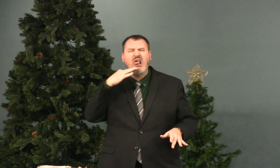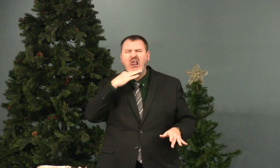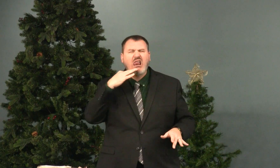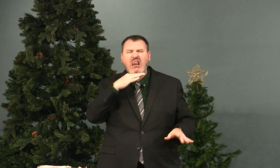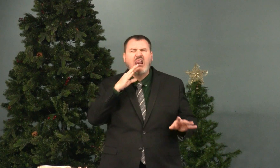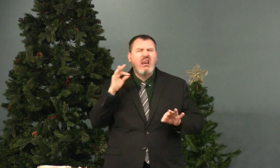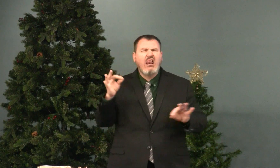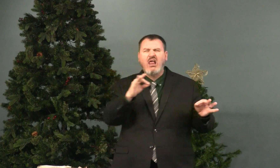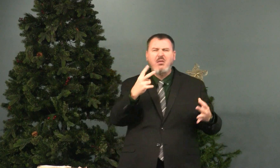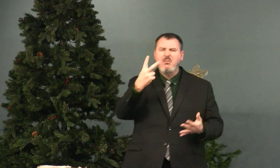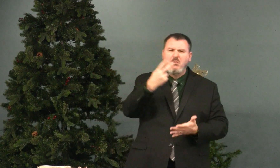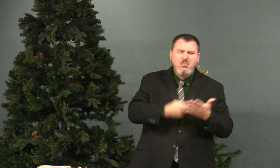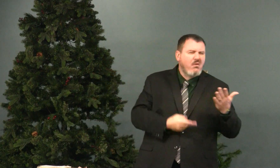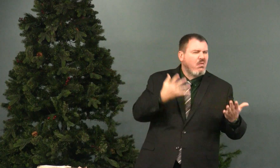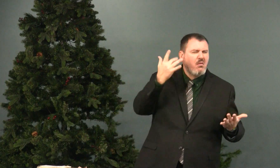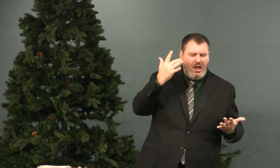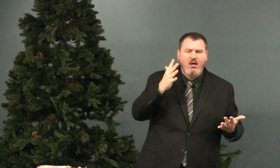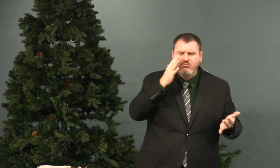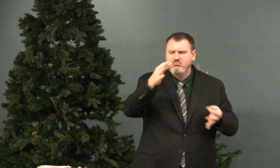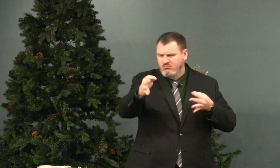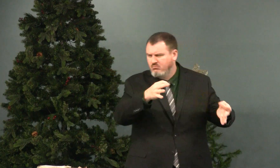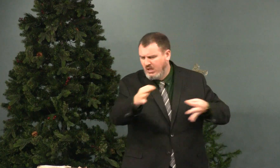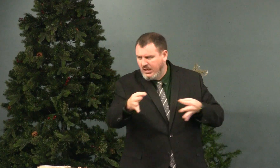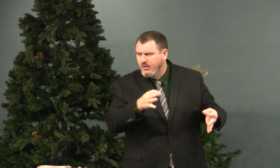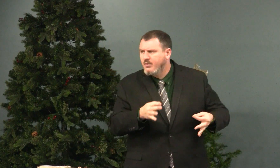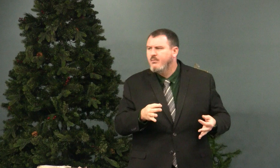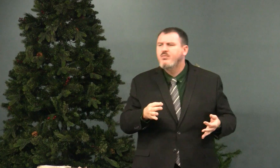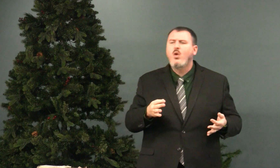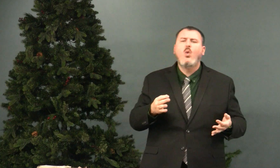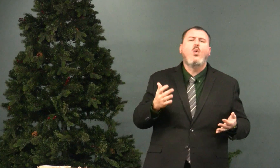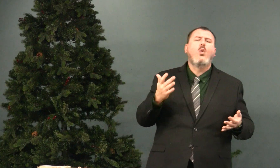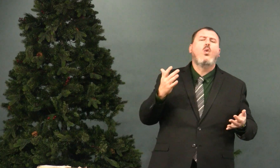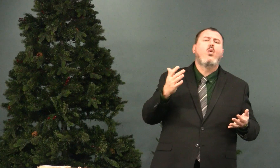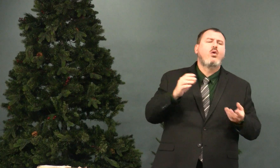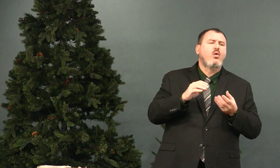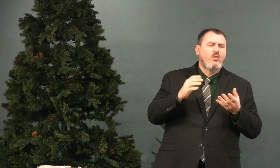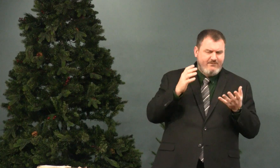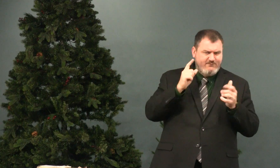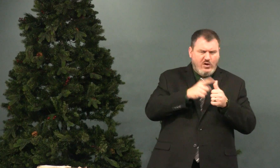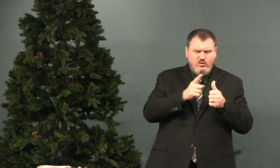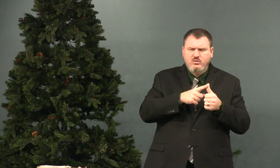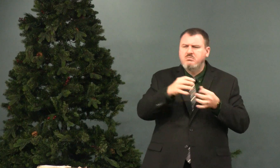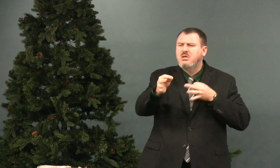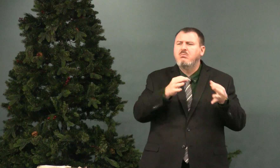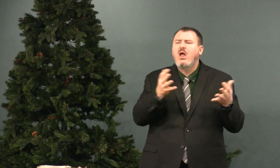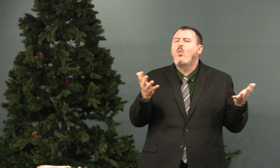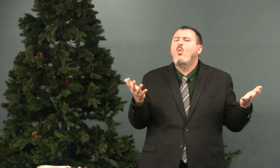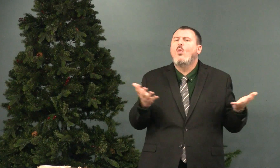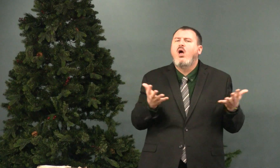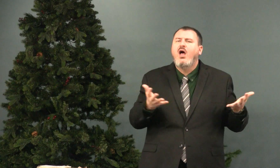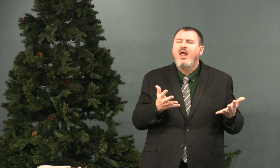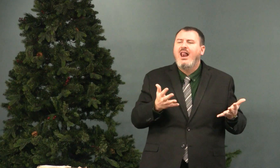So why are we talking about lying and gossip both? First, let me explain